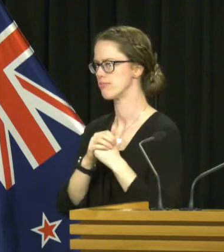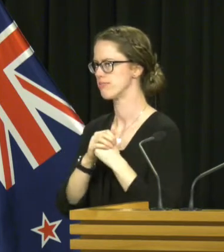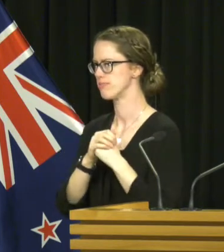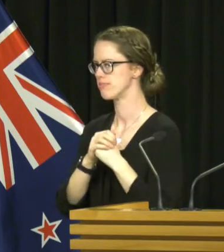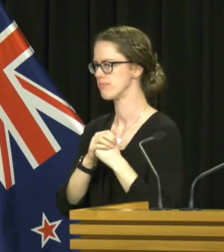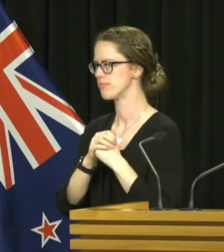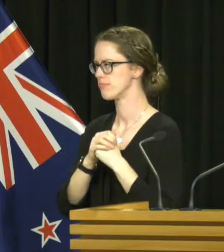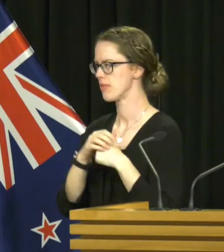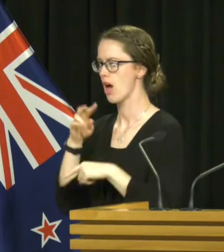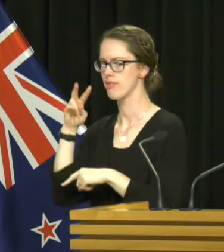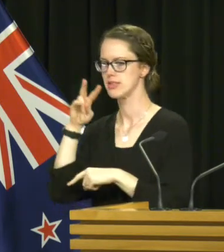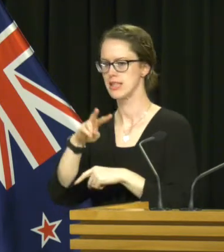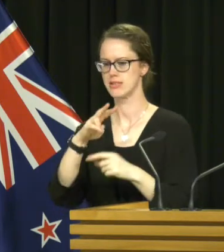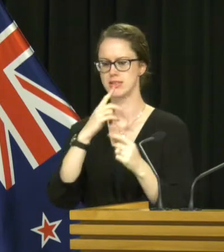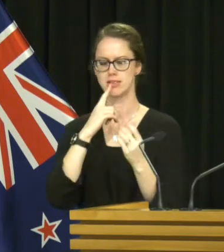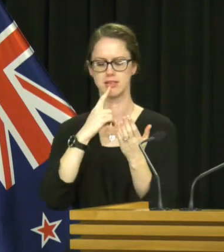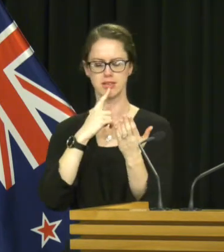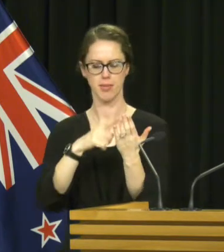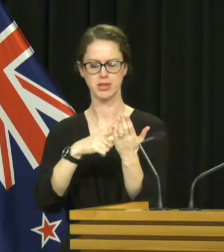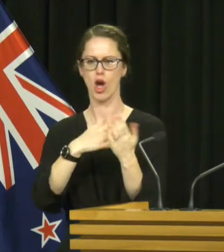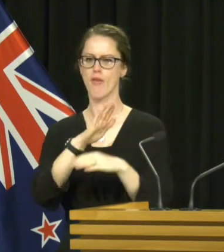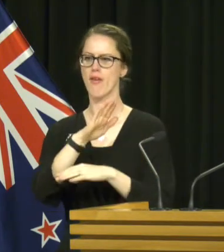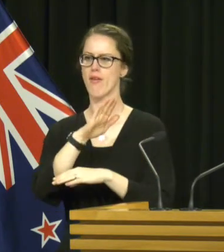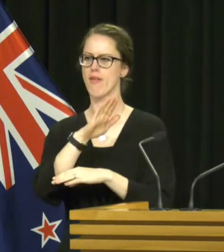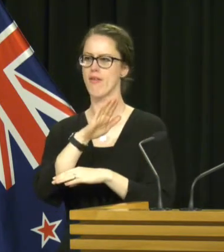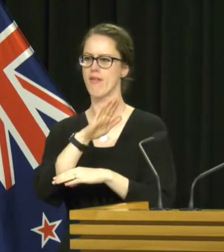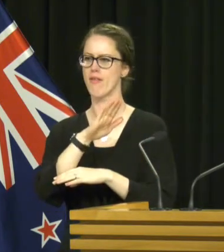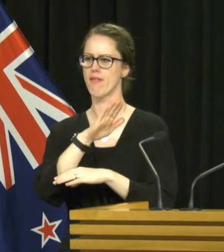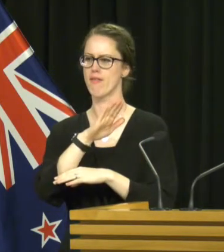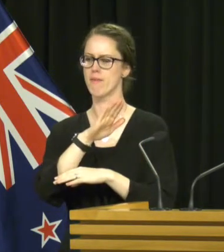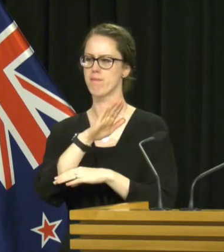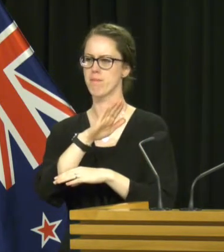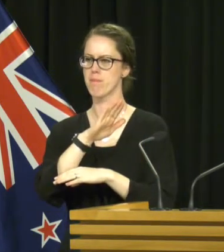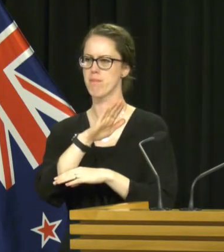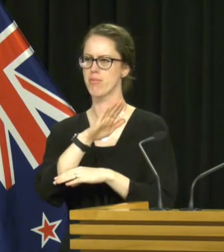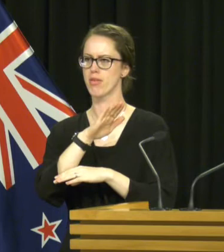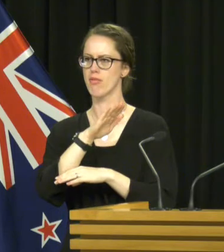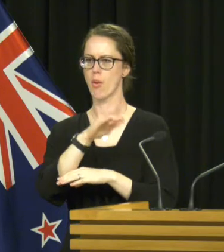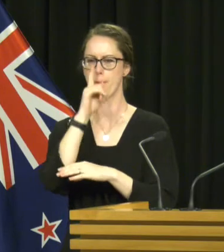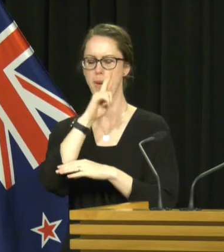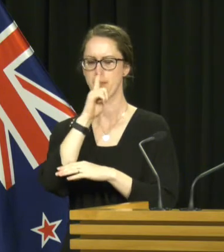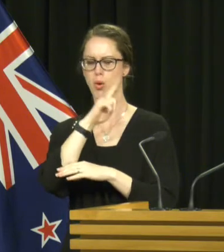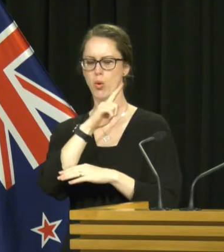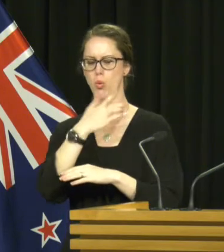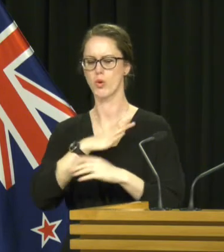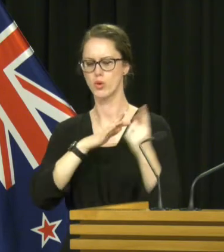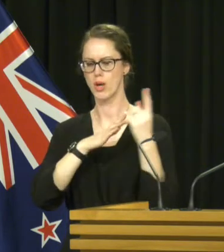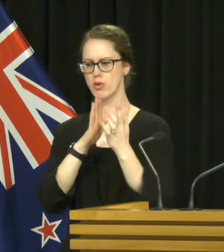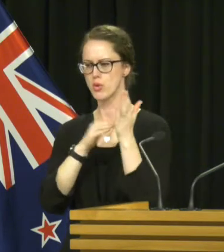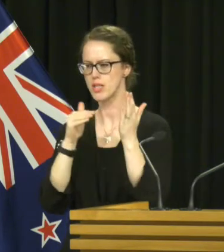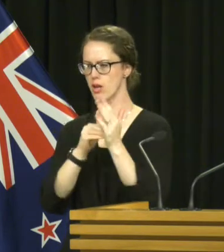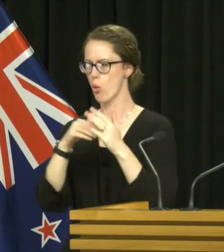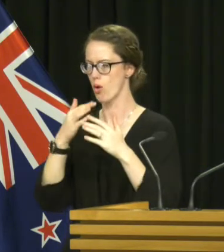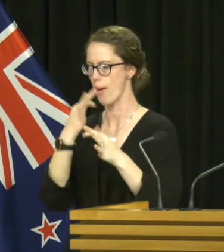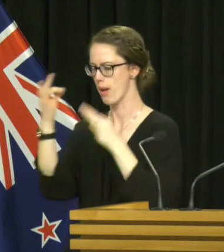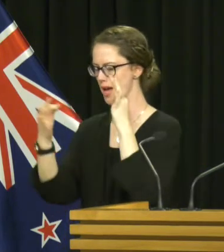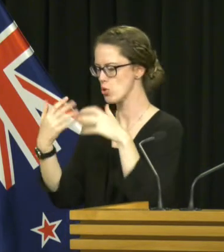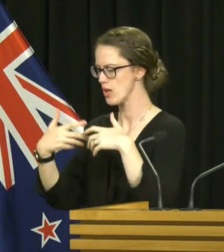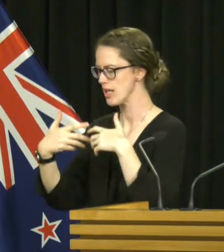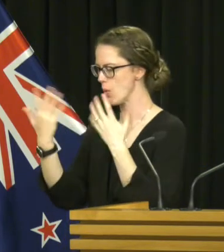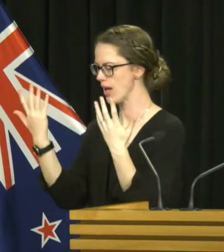from the United States around foreign terrorist fighters that apply from their perspective not just to New Zealand, but of course to anyone